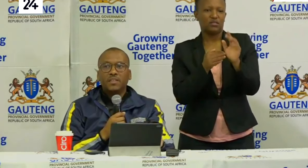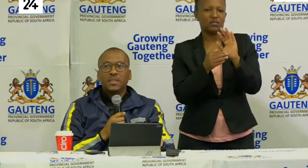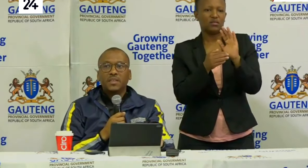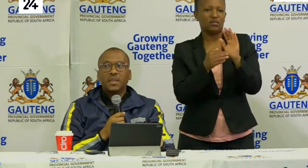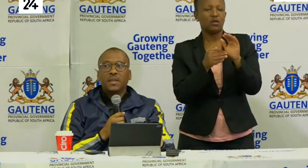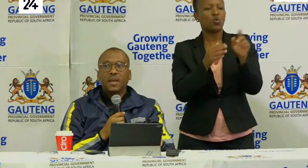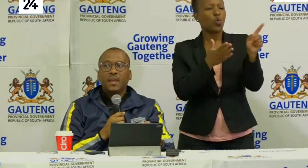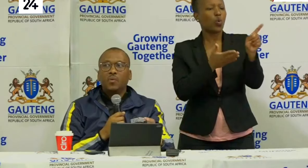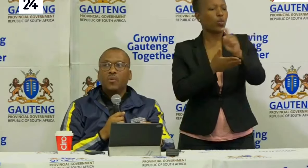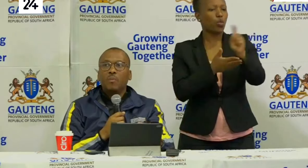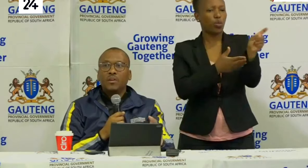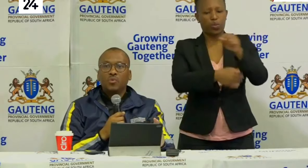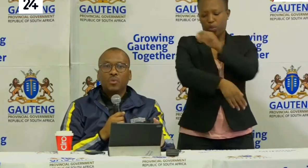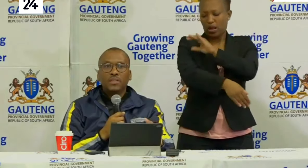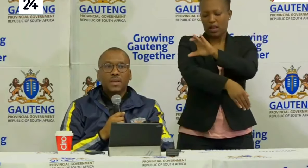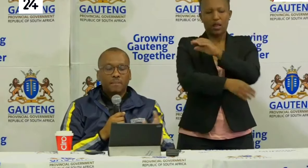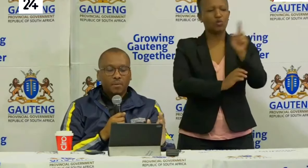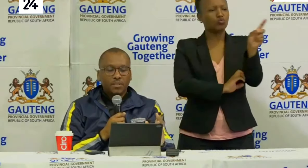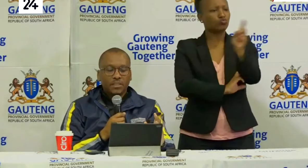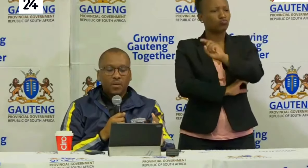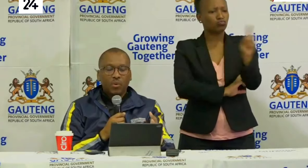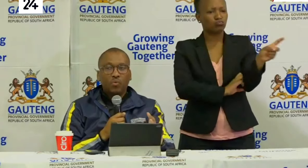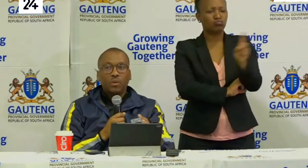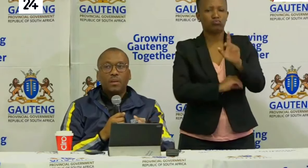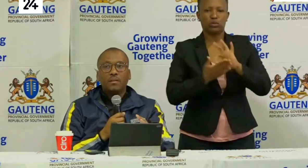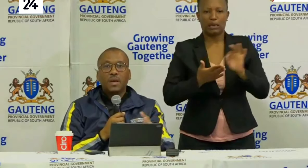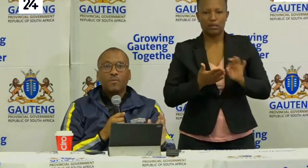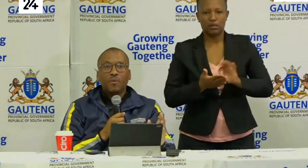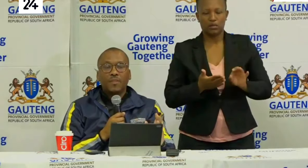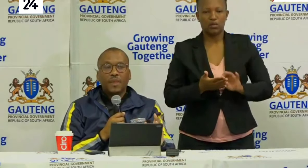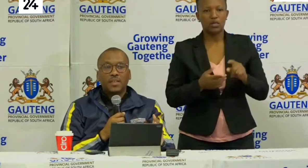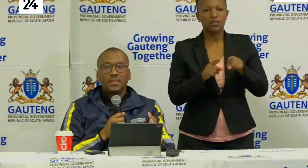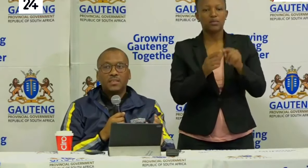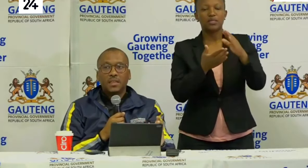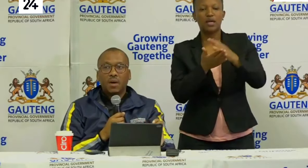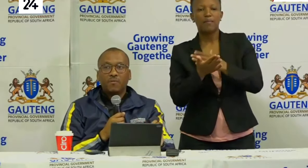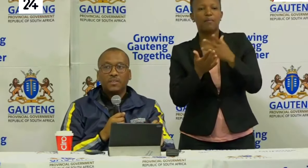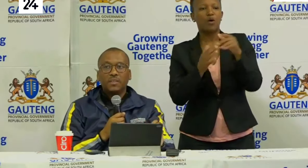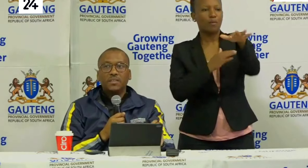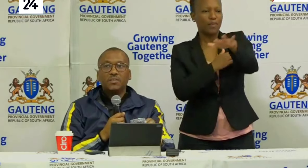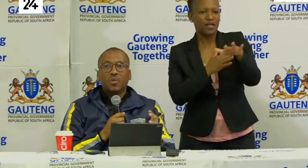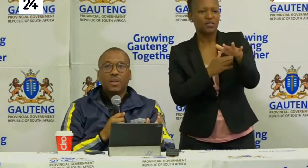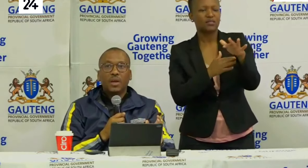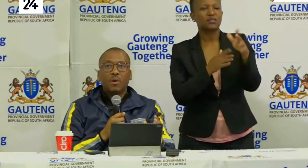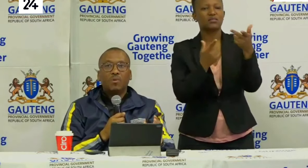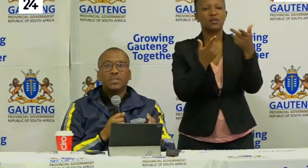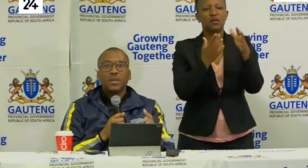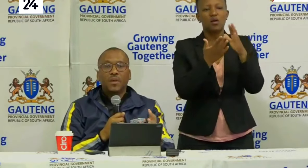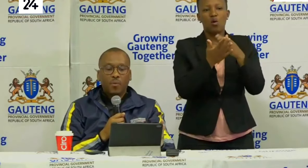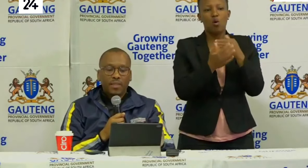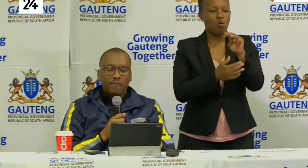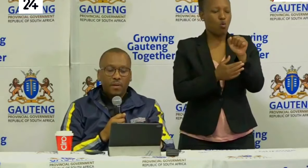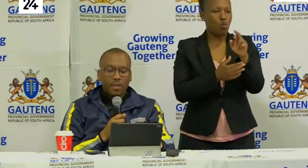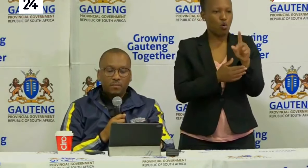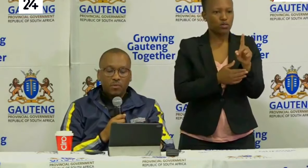disinfection that we normally do. It's a process that we do in some of our theatres in our facilities or in our wards